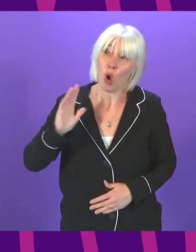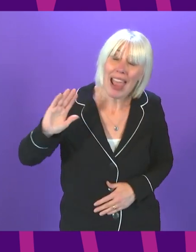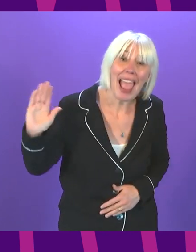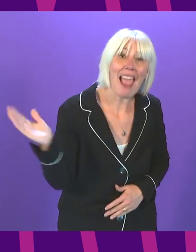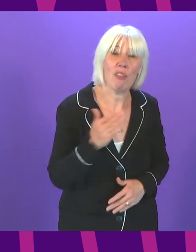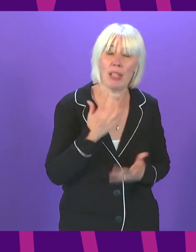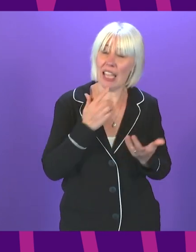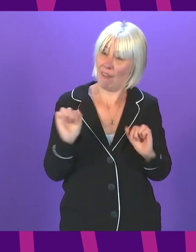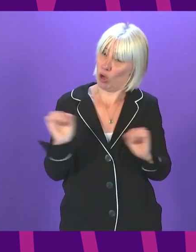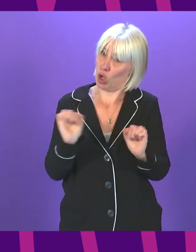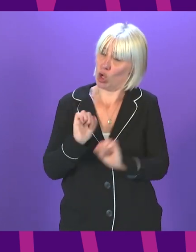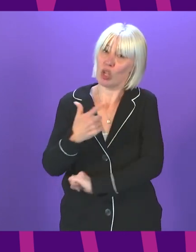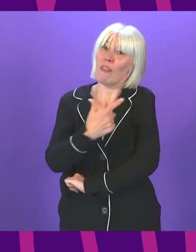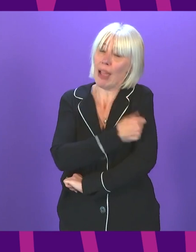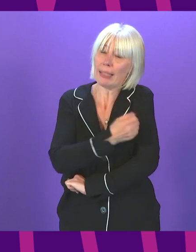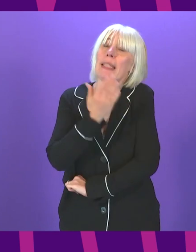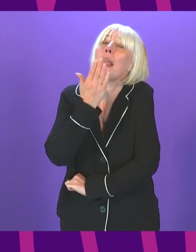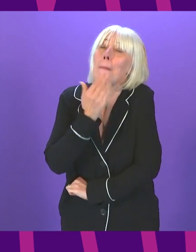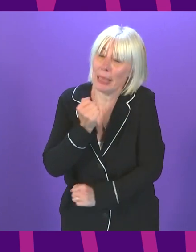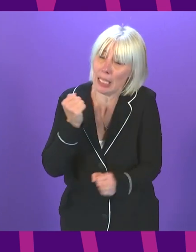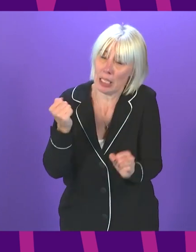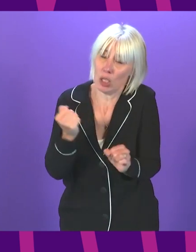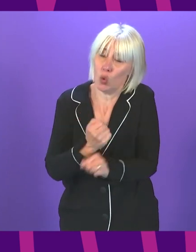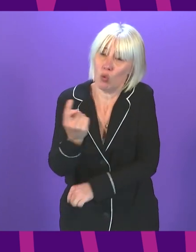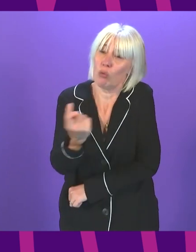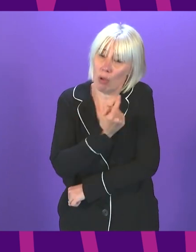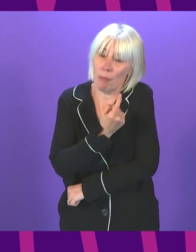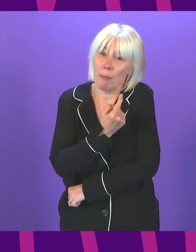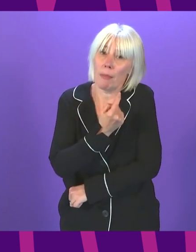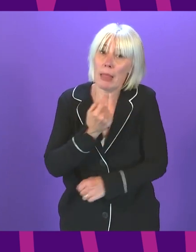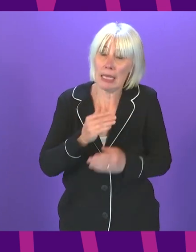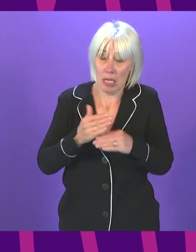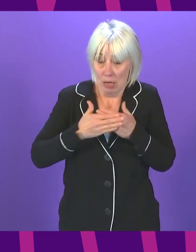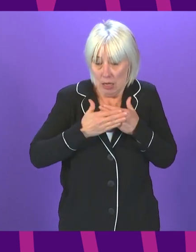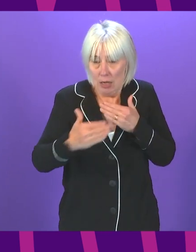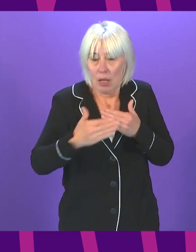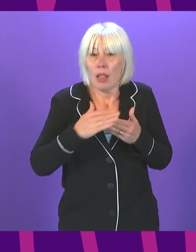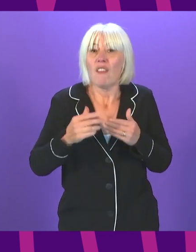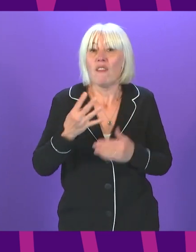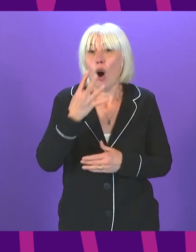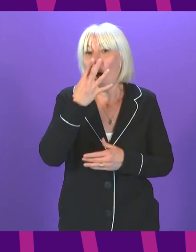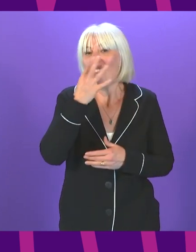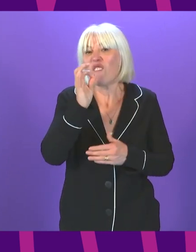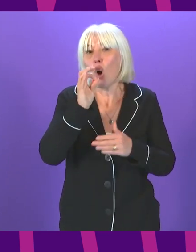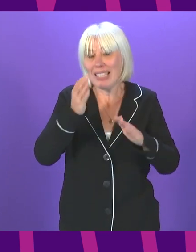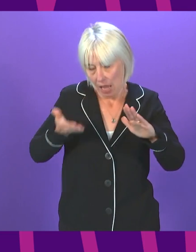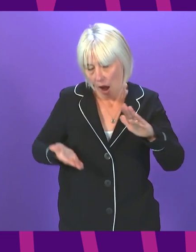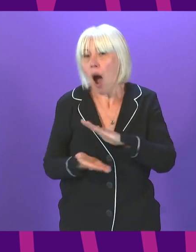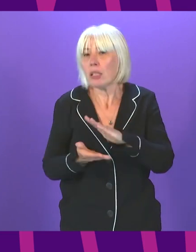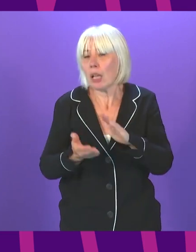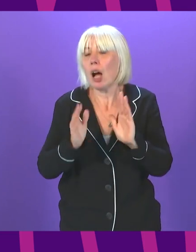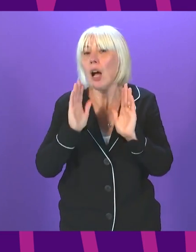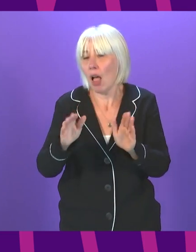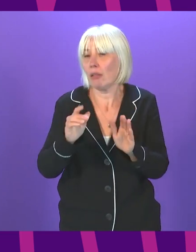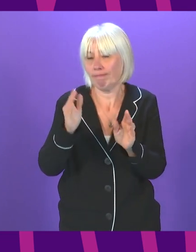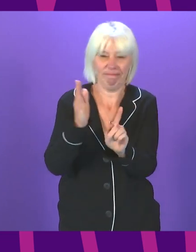is not yet vaccinated to come forward. We are making particular efforts in the days to come for the under-40s group. Again, it